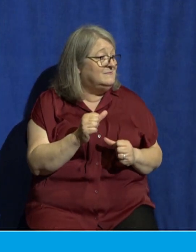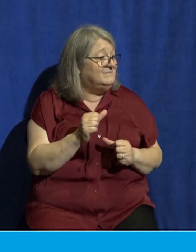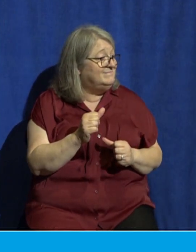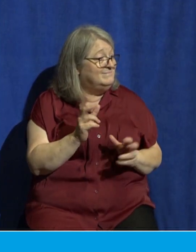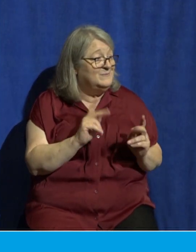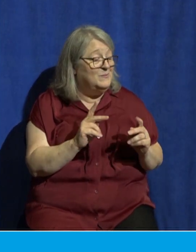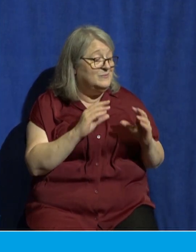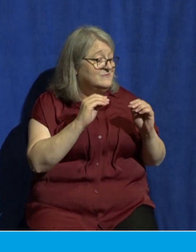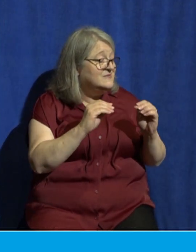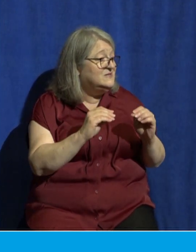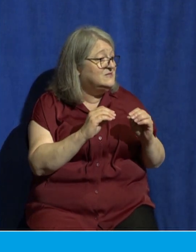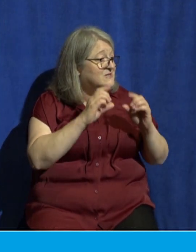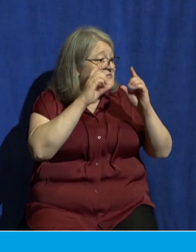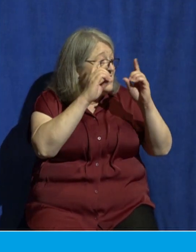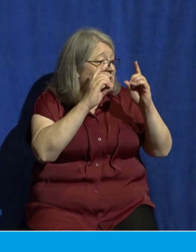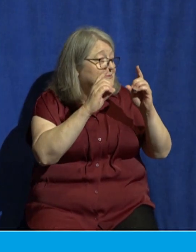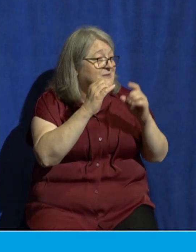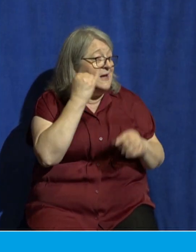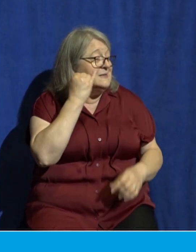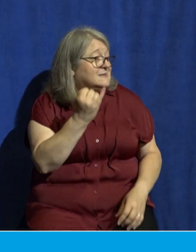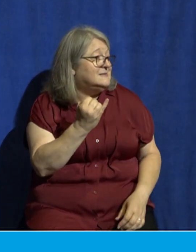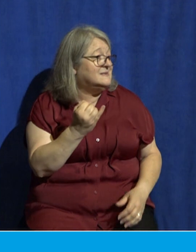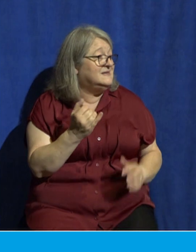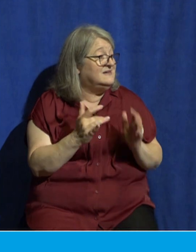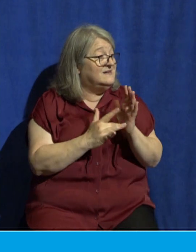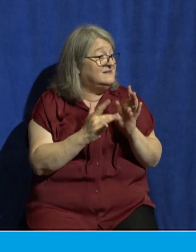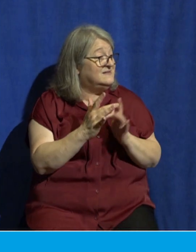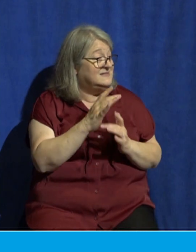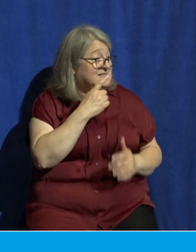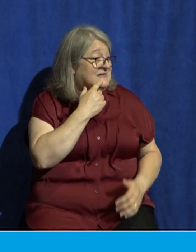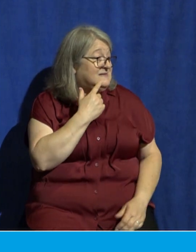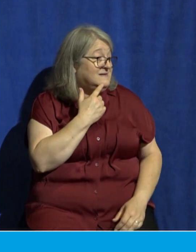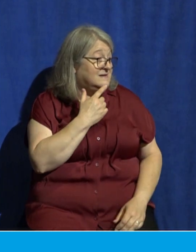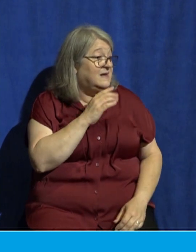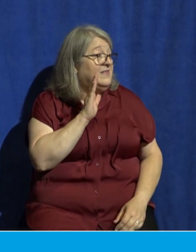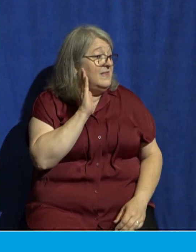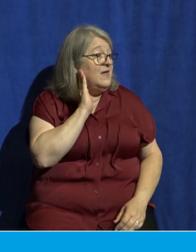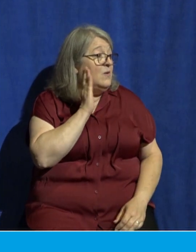doctrines and ideologies and Jesus says and they will attach my name to it